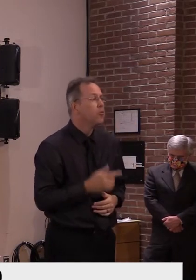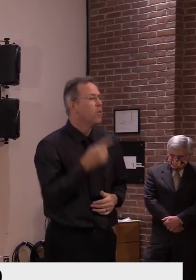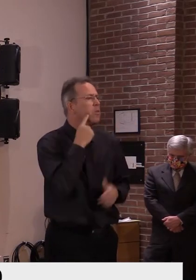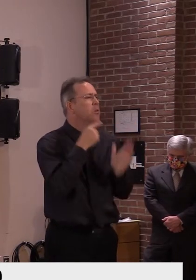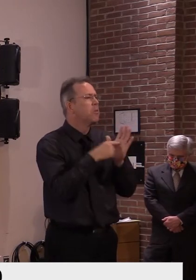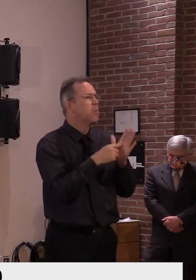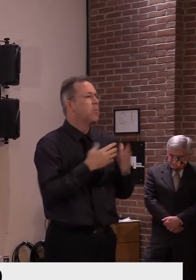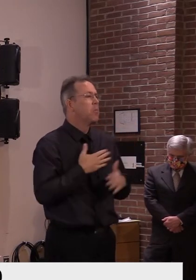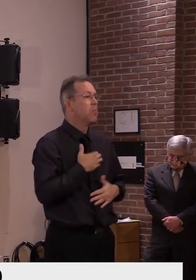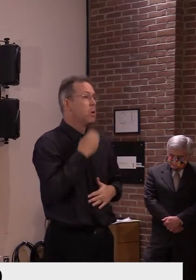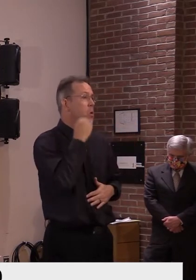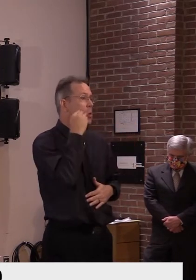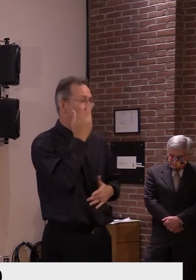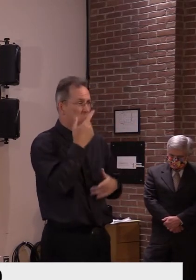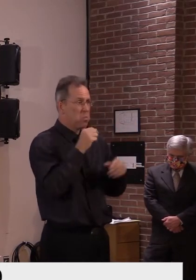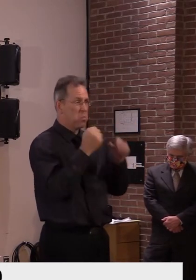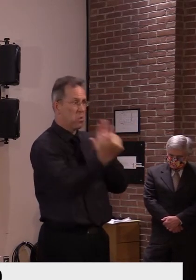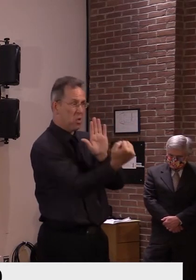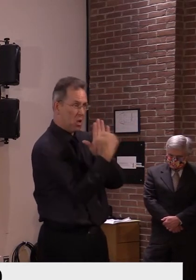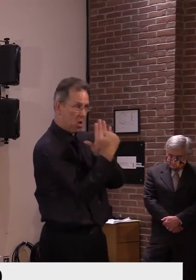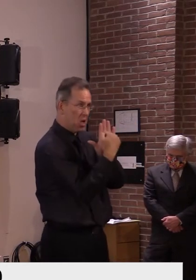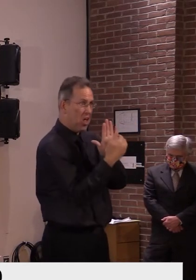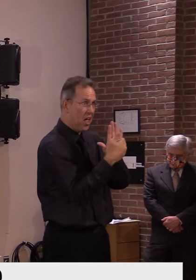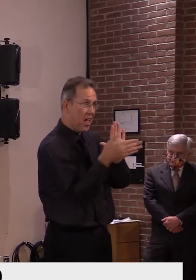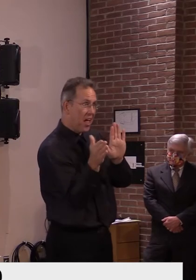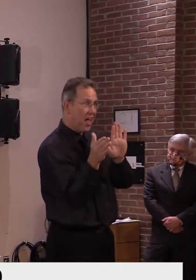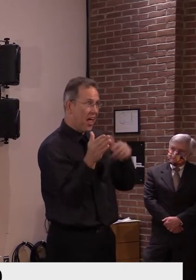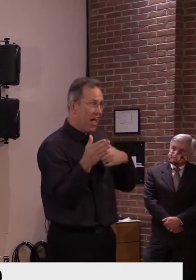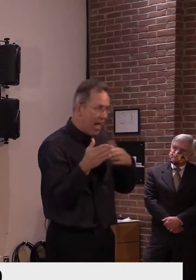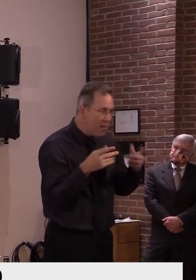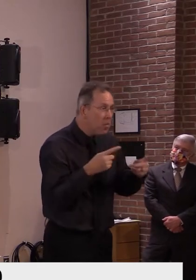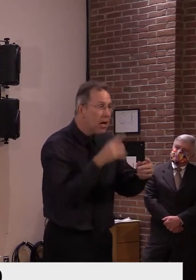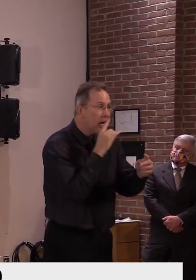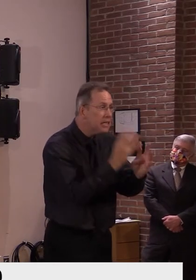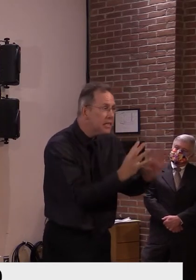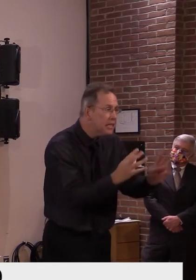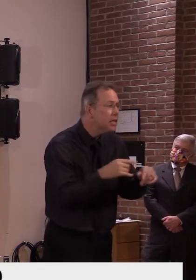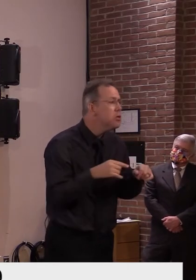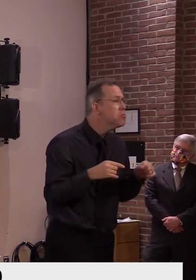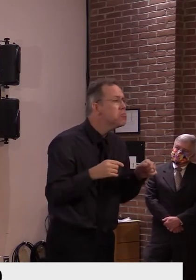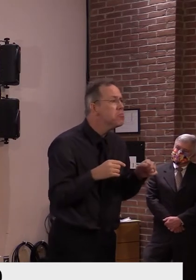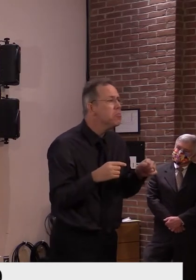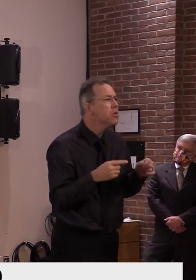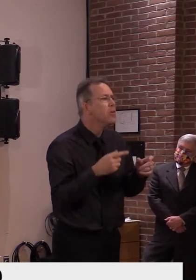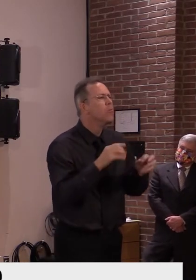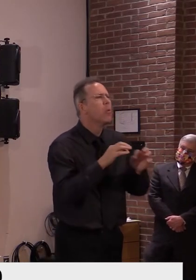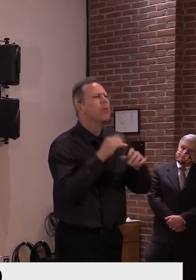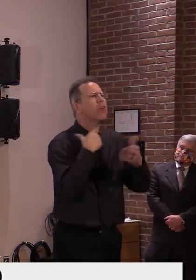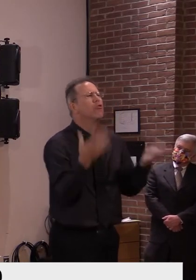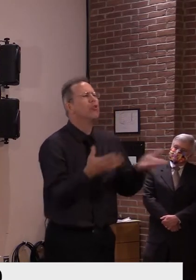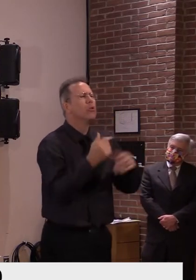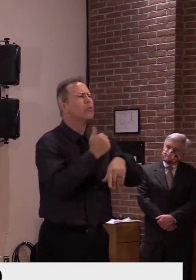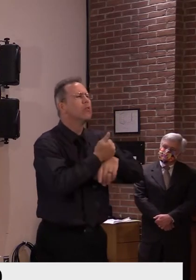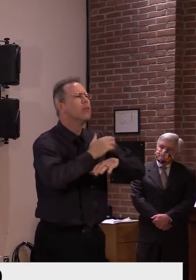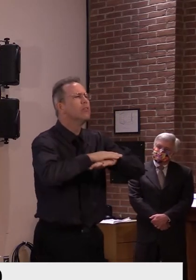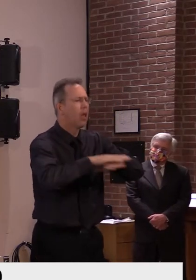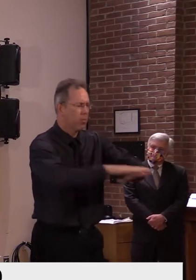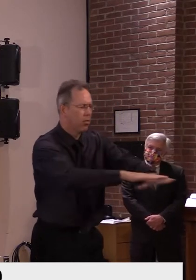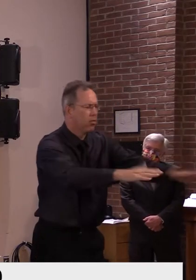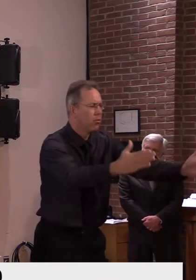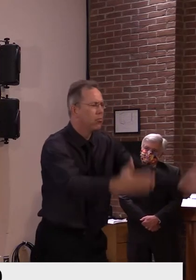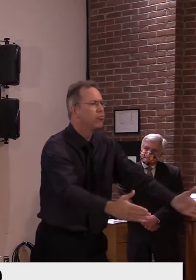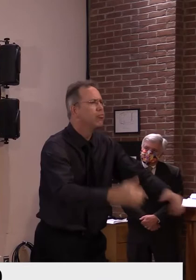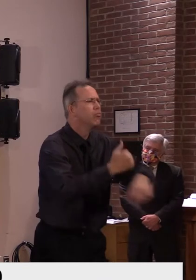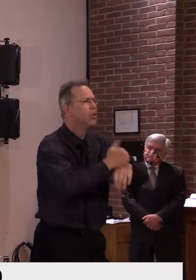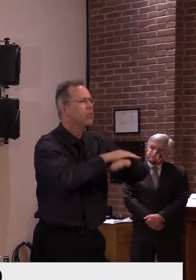I've heard lots of people already in my own neighborhood talk about using a table as a sort of separator so that the candy